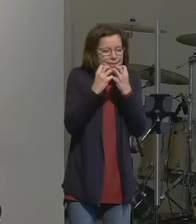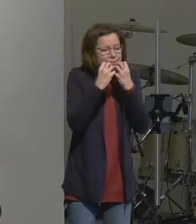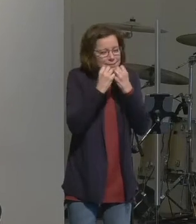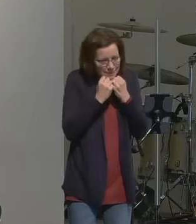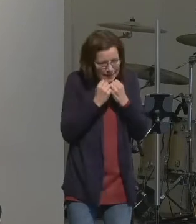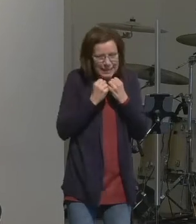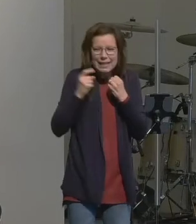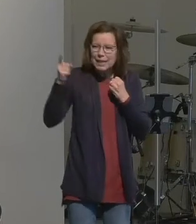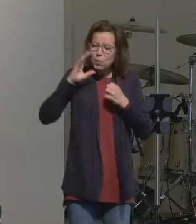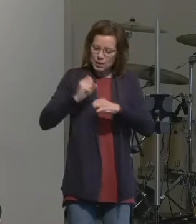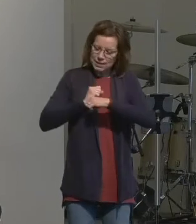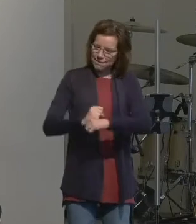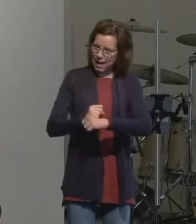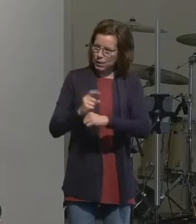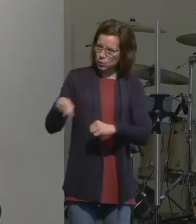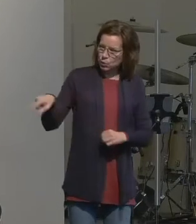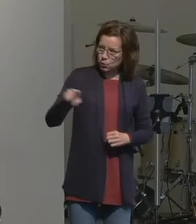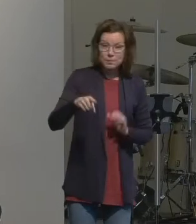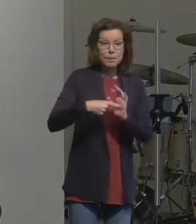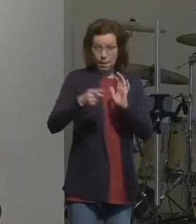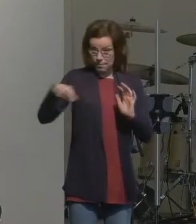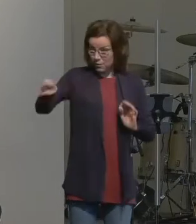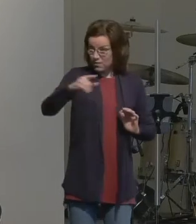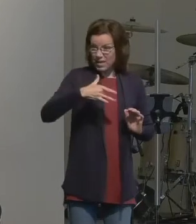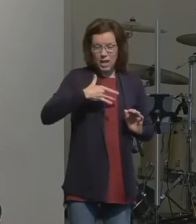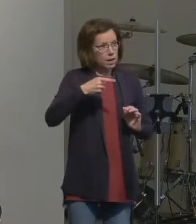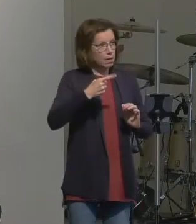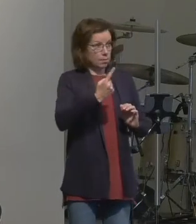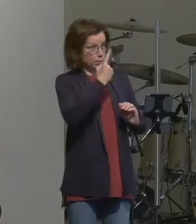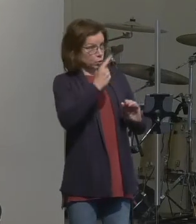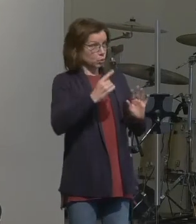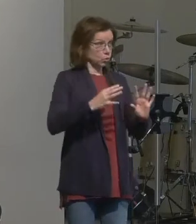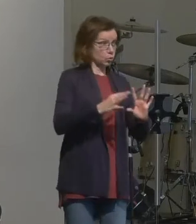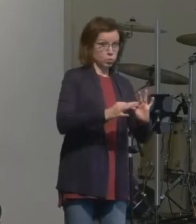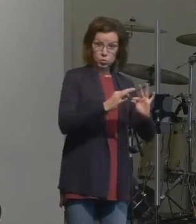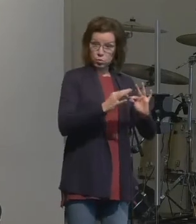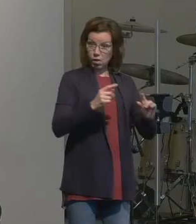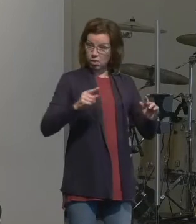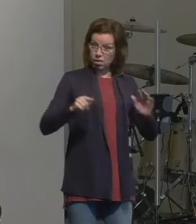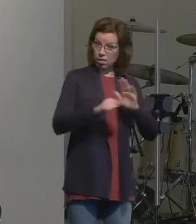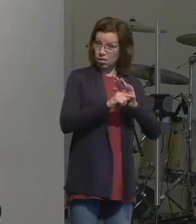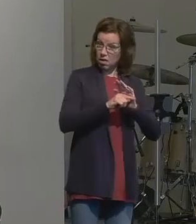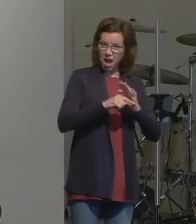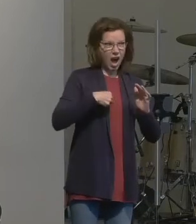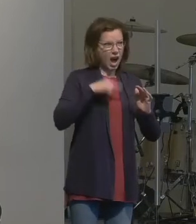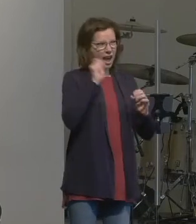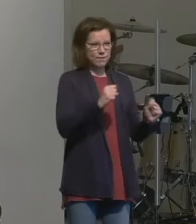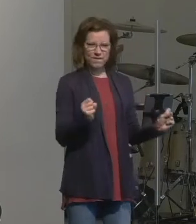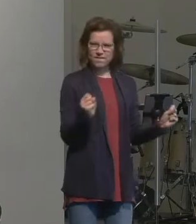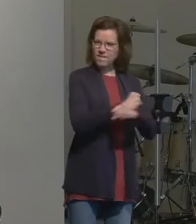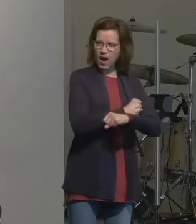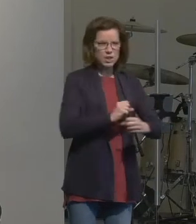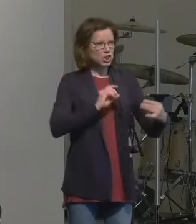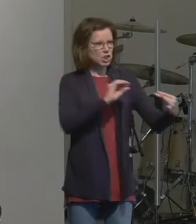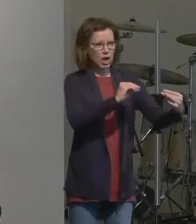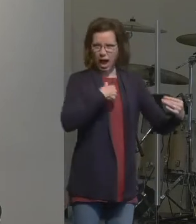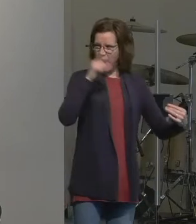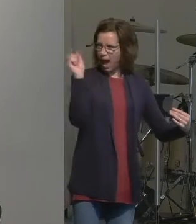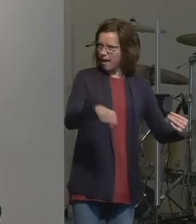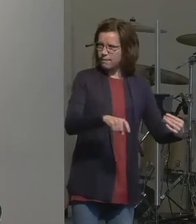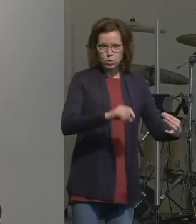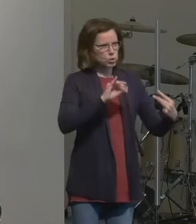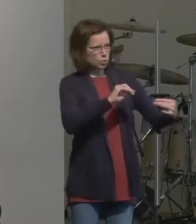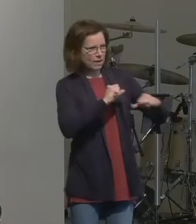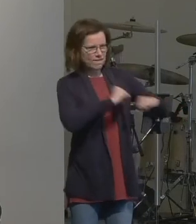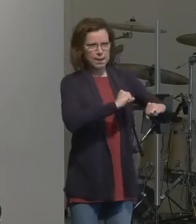you see some of us feel like we have to fight somebody who says something about us we have to come to our own defense